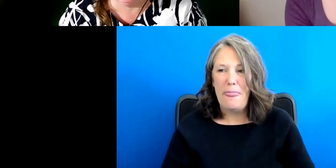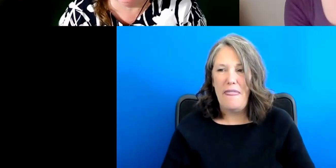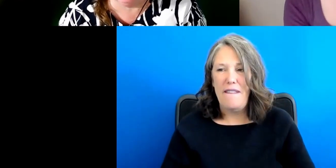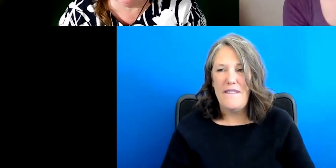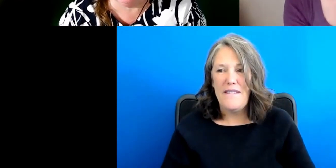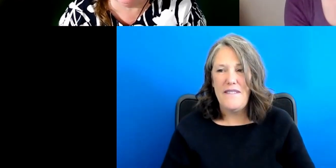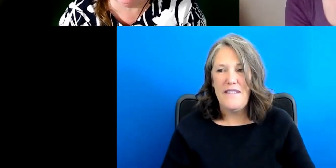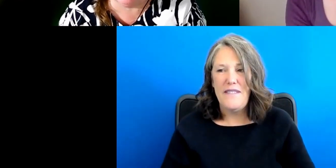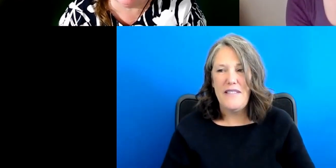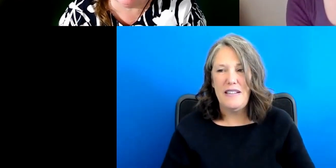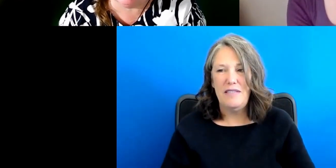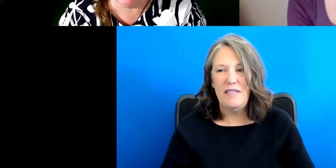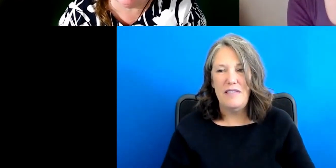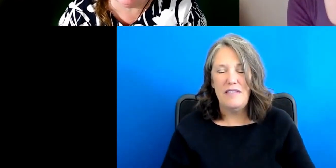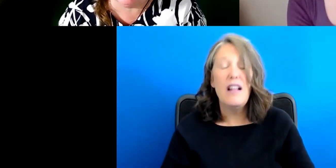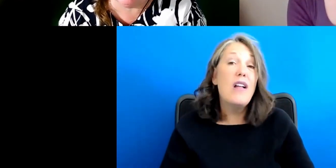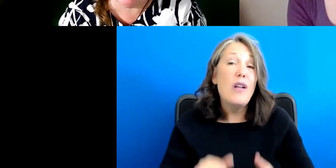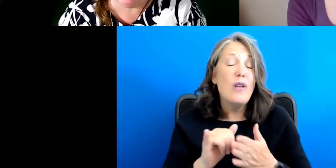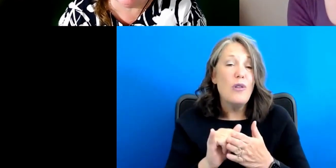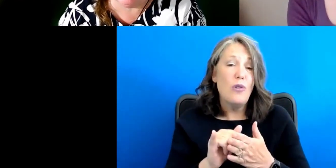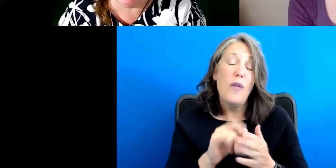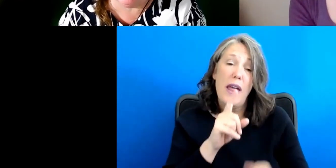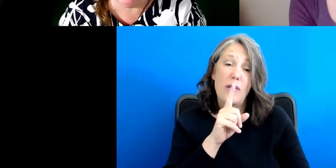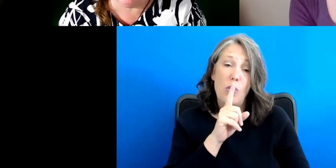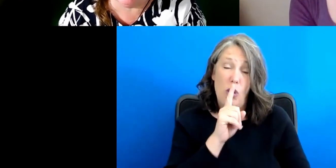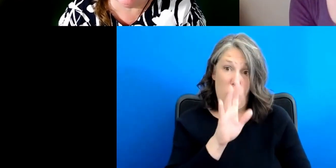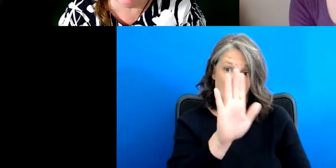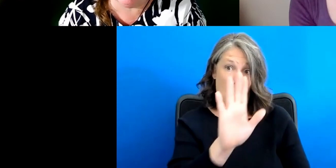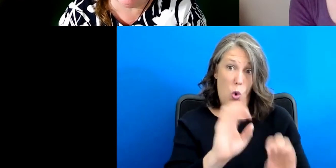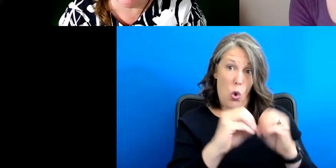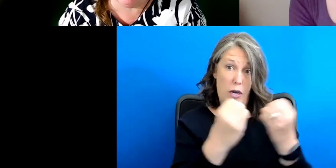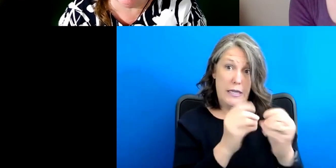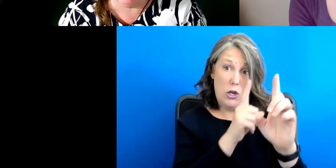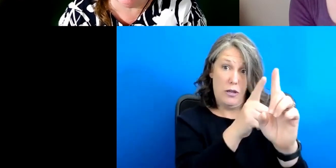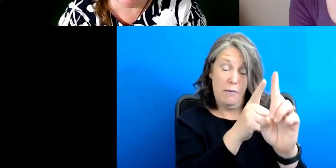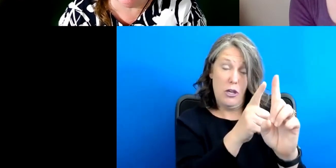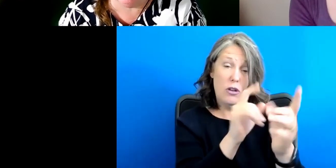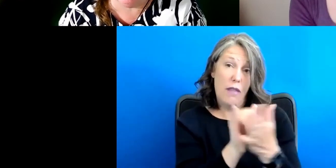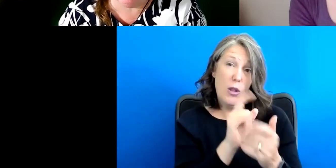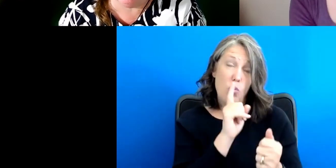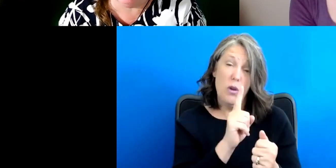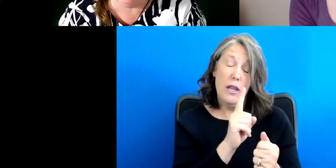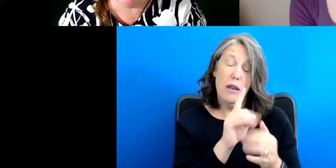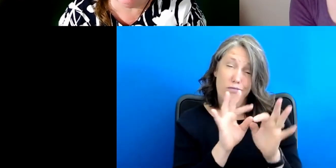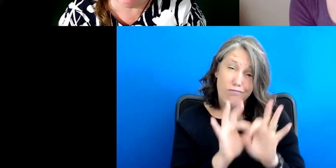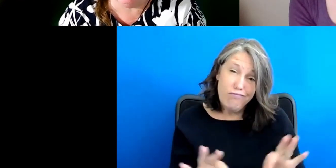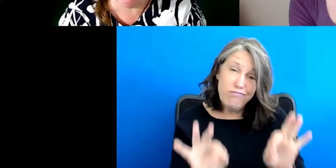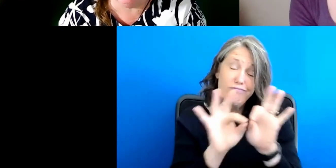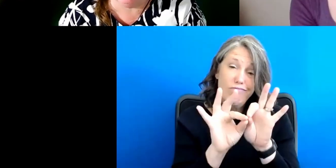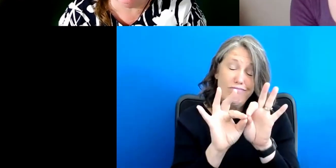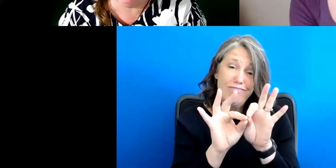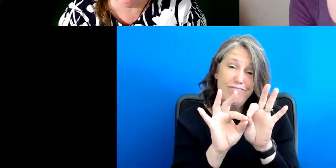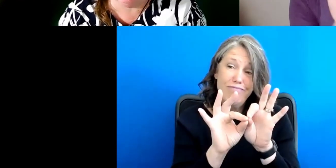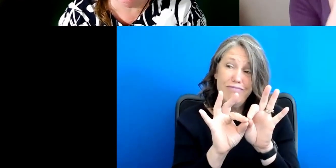And so that, that's part of, part of the heart of your organization's mission then is to, is to